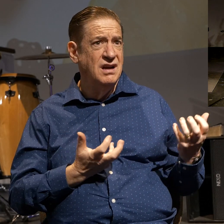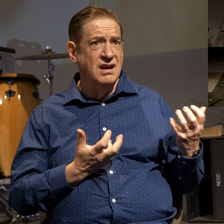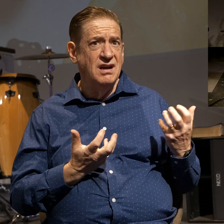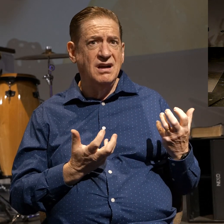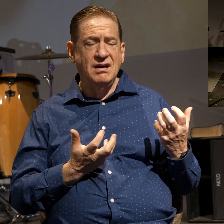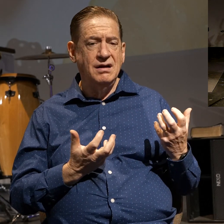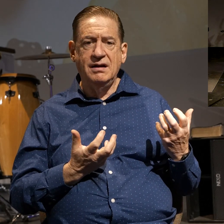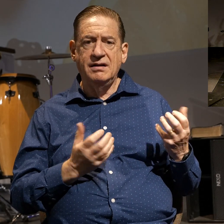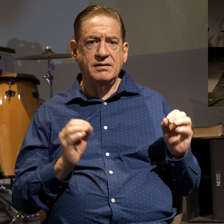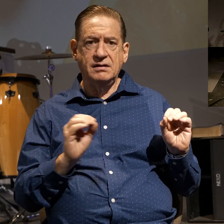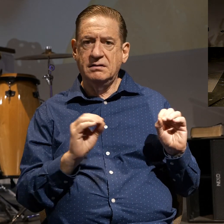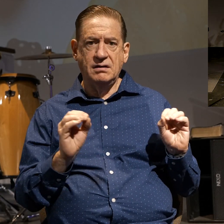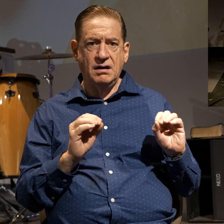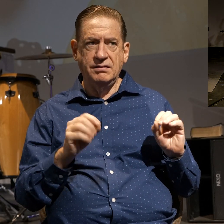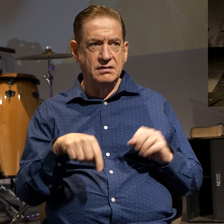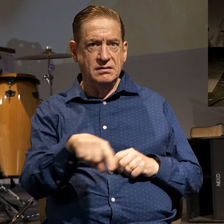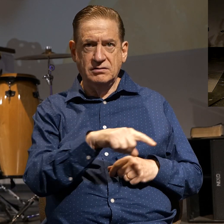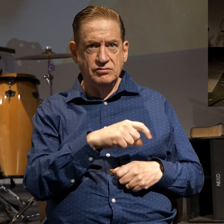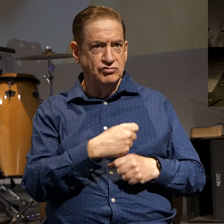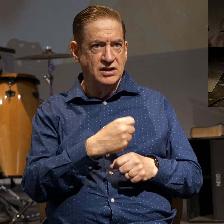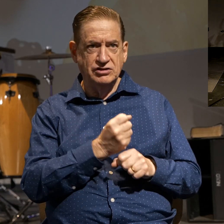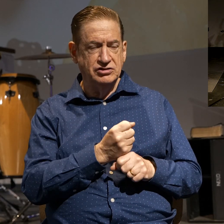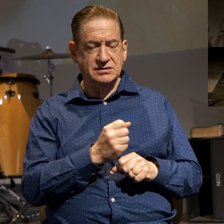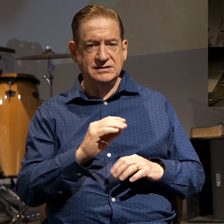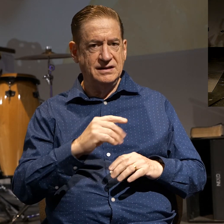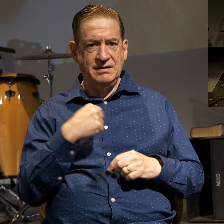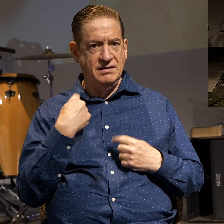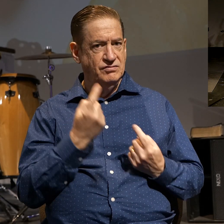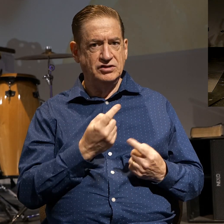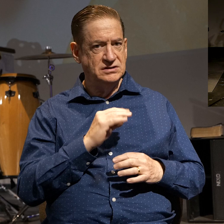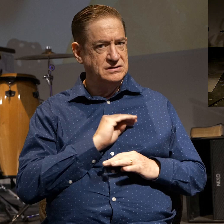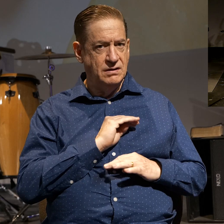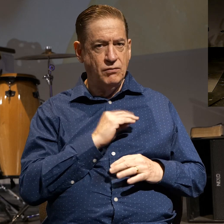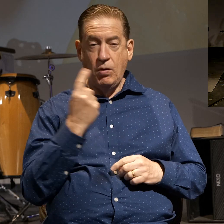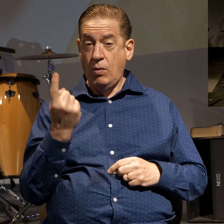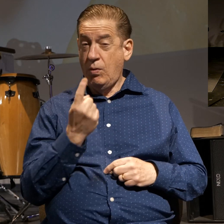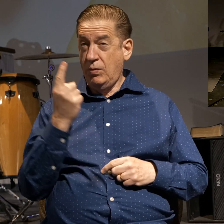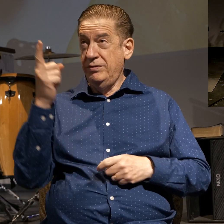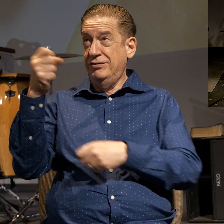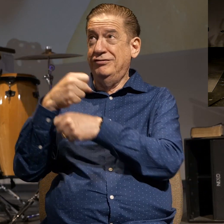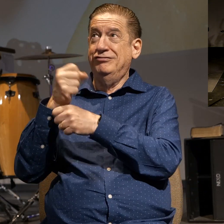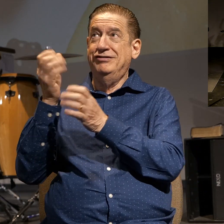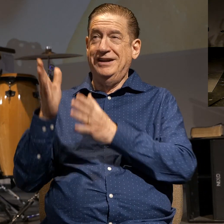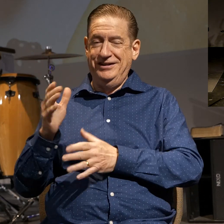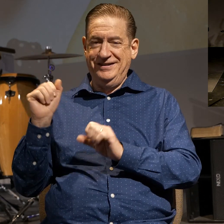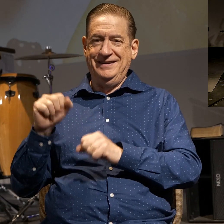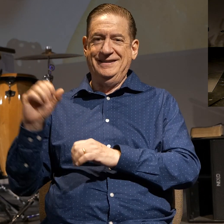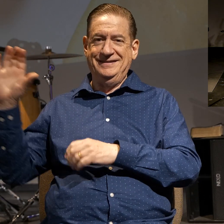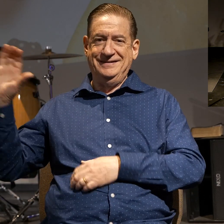that nothing in creation can ever satisfy, only the Creator can completely satisfy.